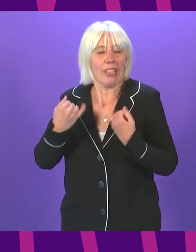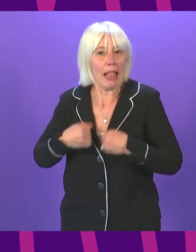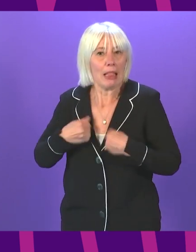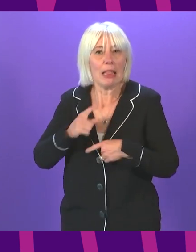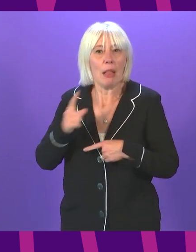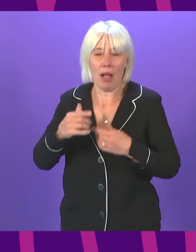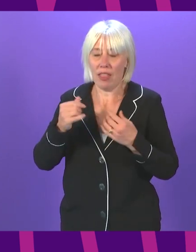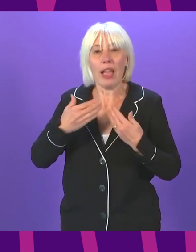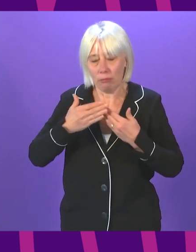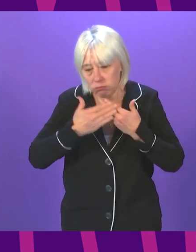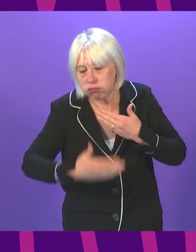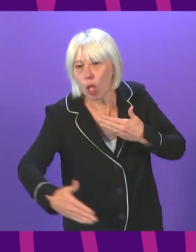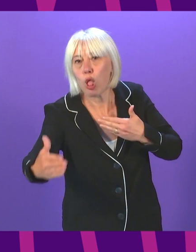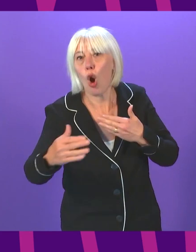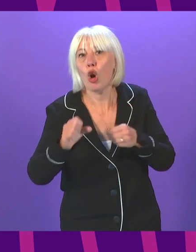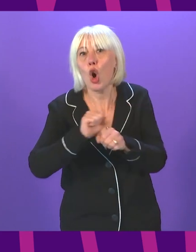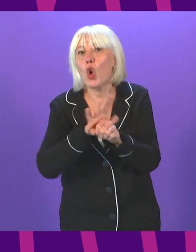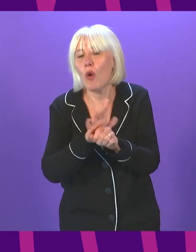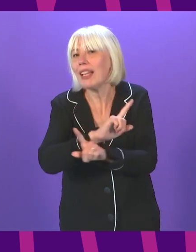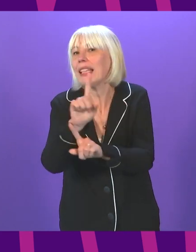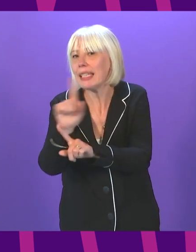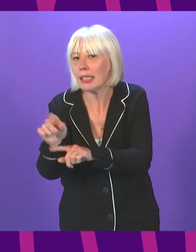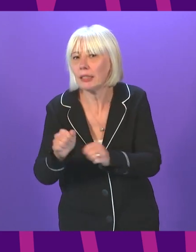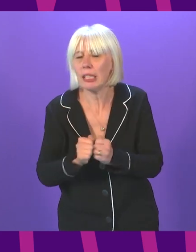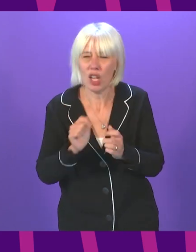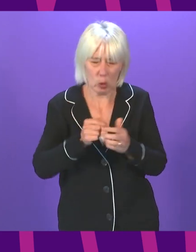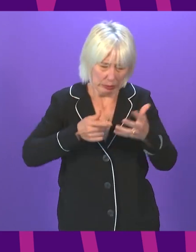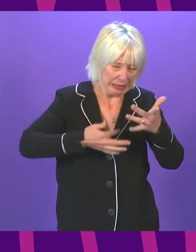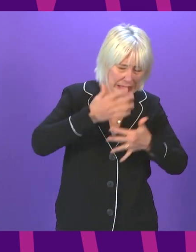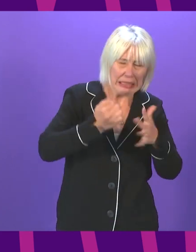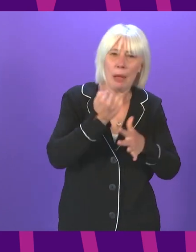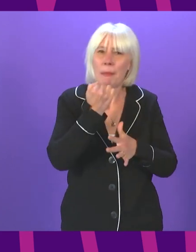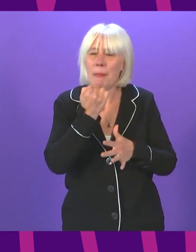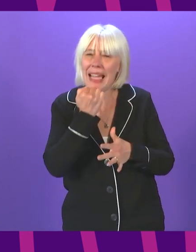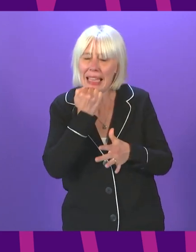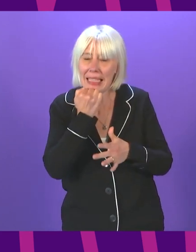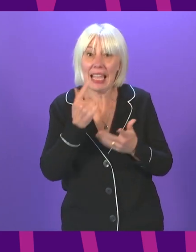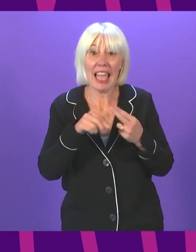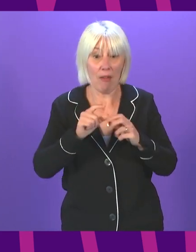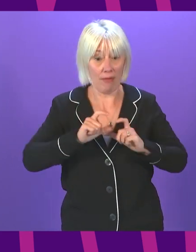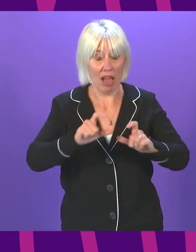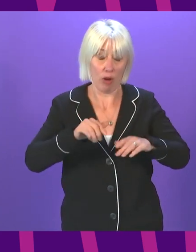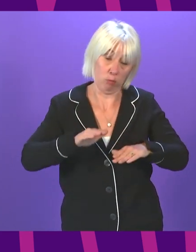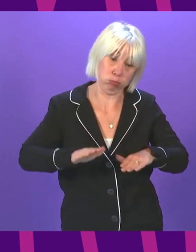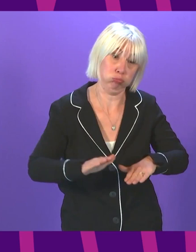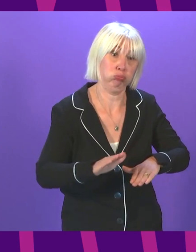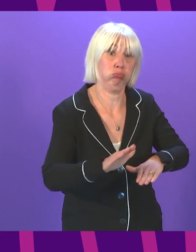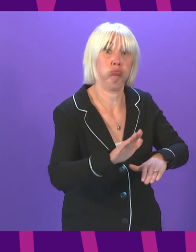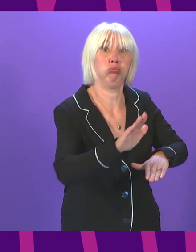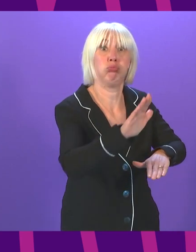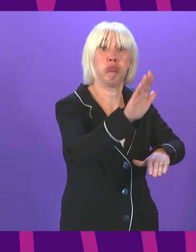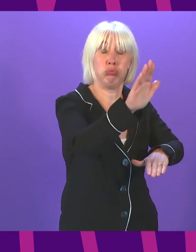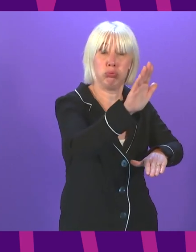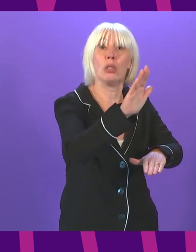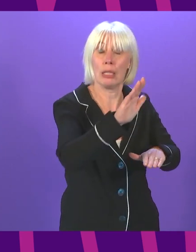So, there is a matter of basic arithmetic at play here. If the recent surge in cases was to continue, if, for instance, we were